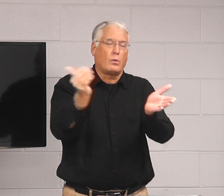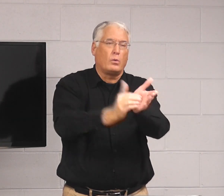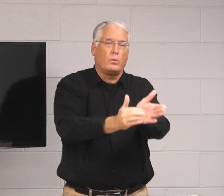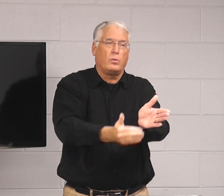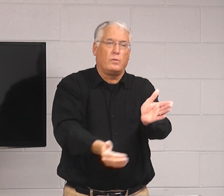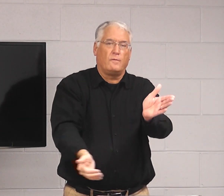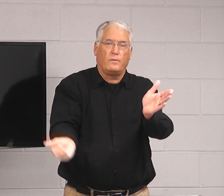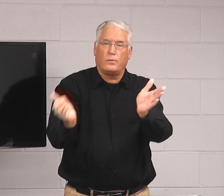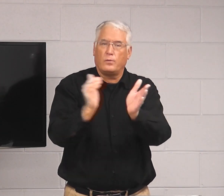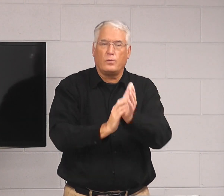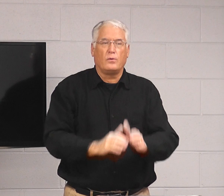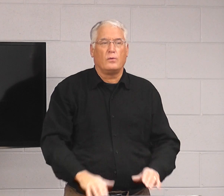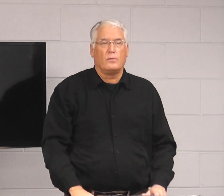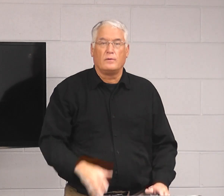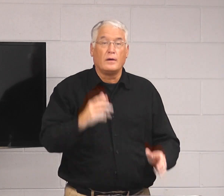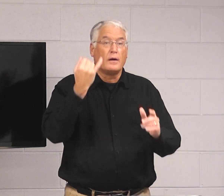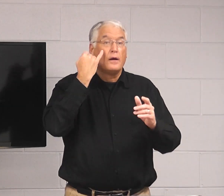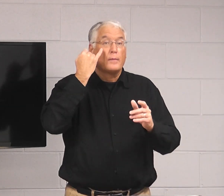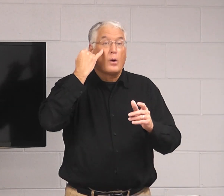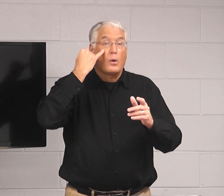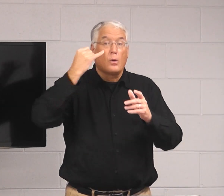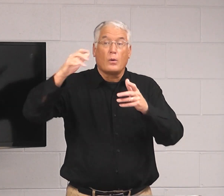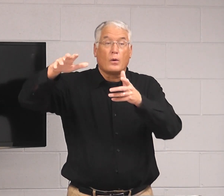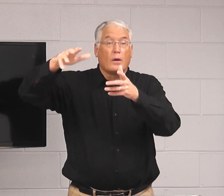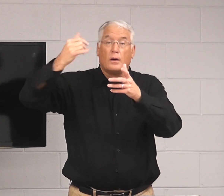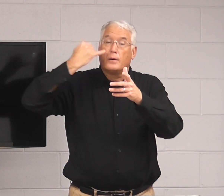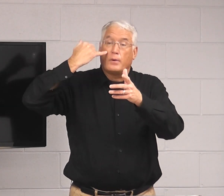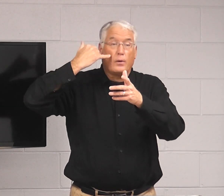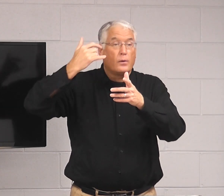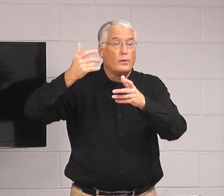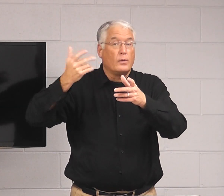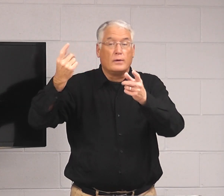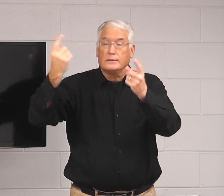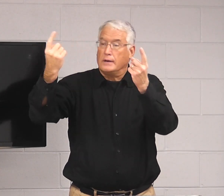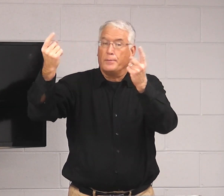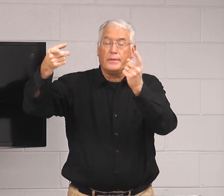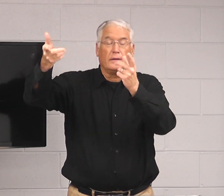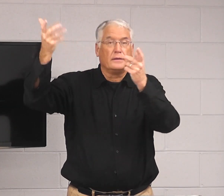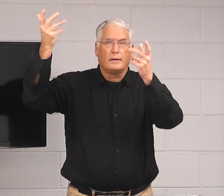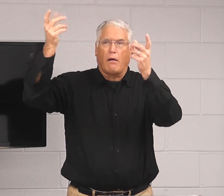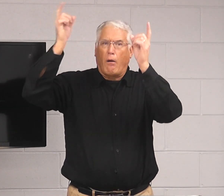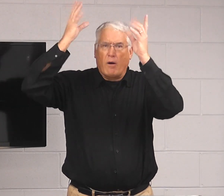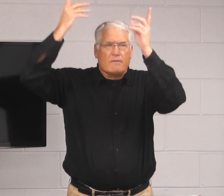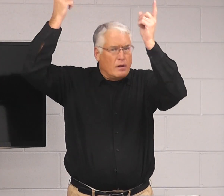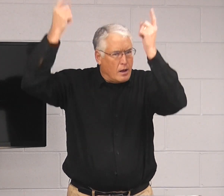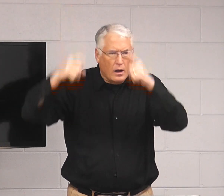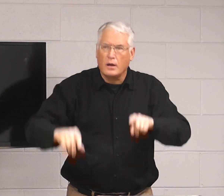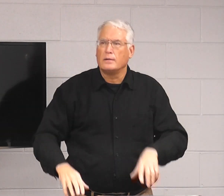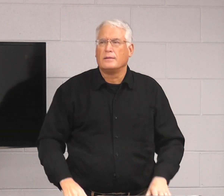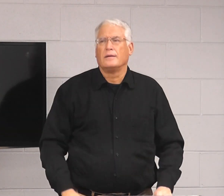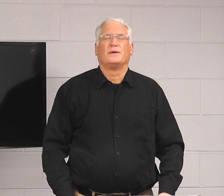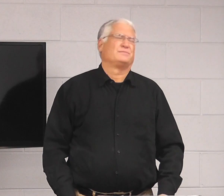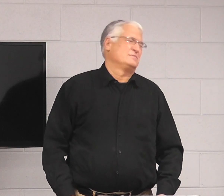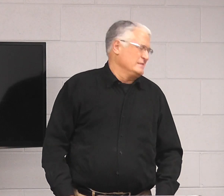they use it over and over and over. So, suppose something awful has happened.